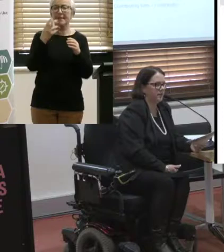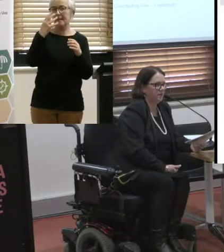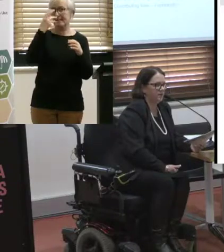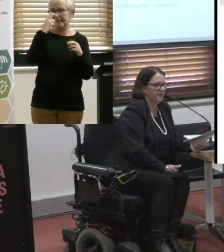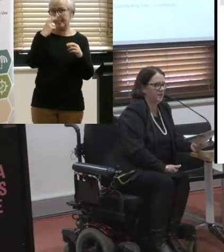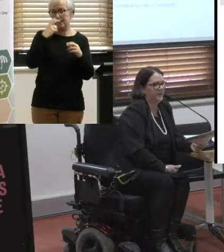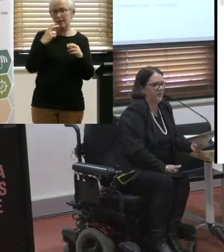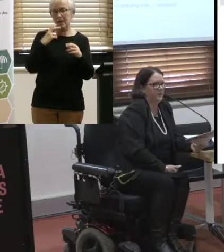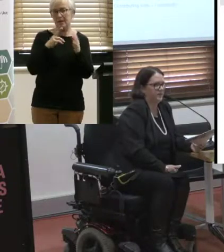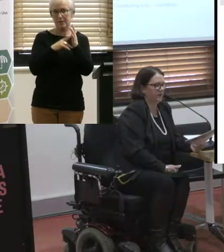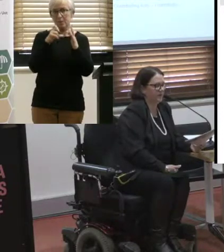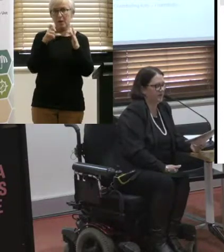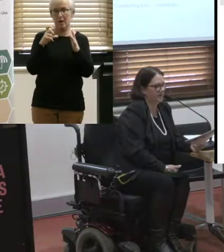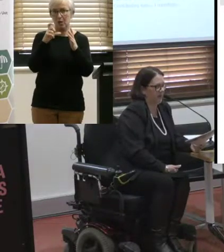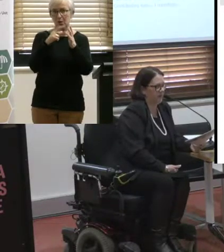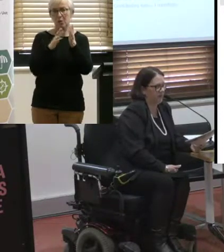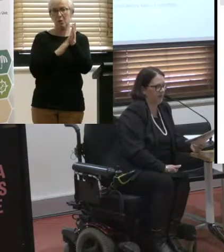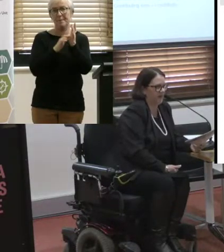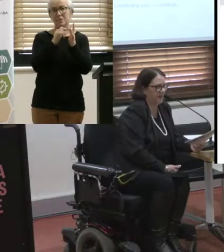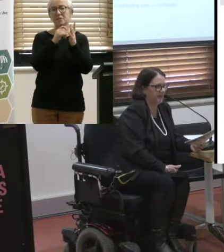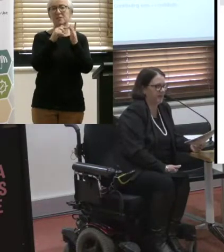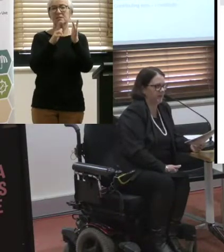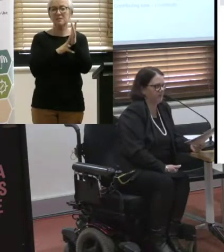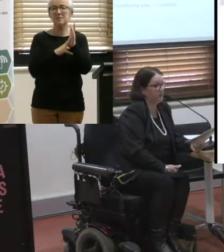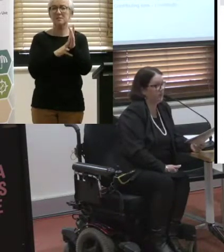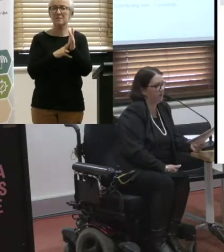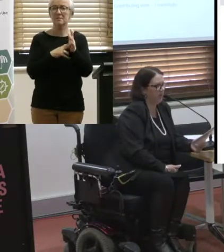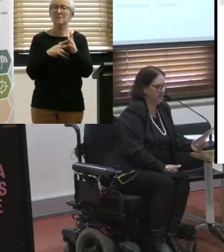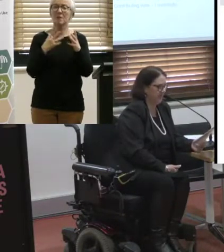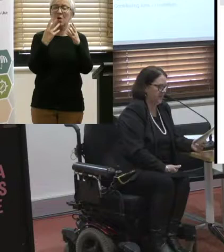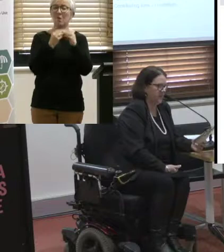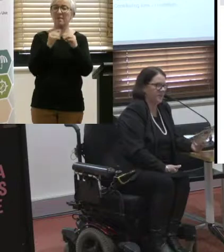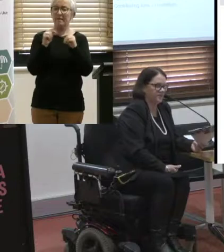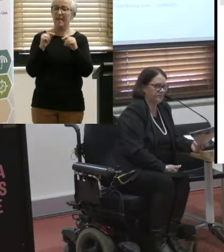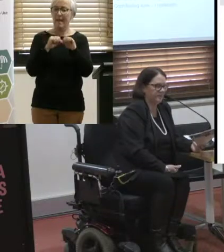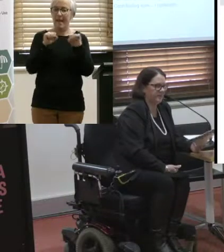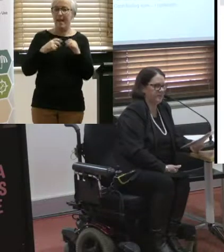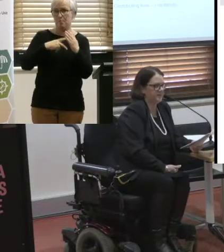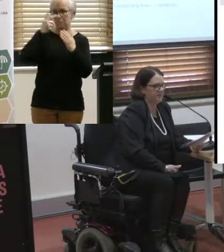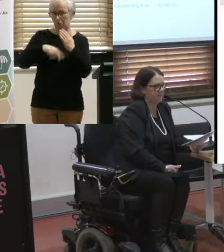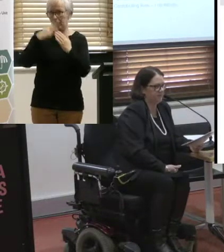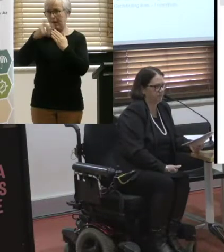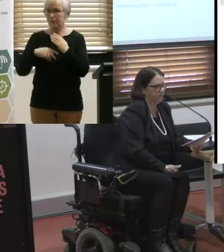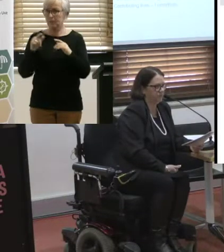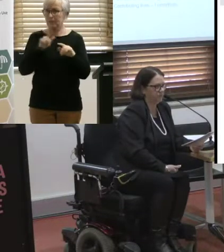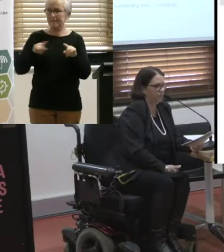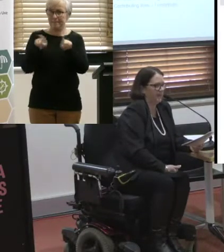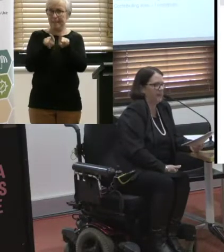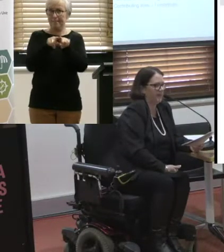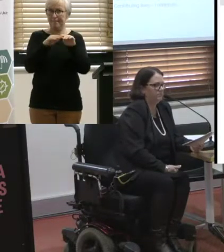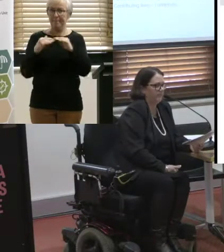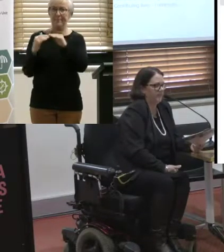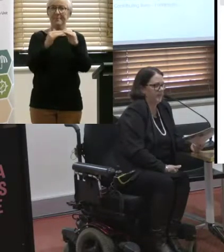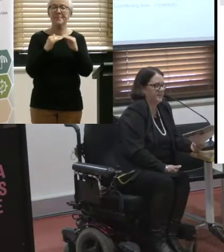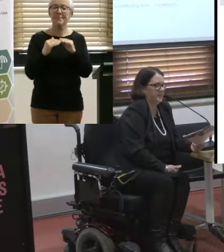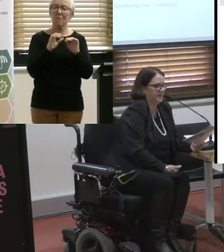the need that we need to be on the same page in regards to the MPTP program and for his work